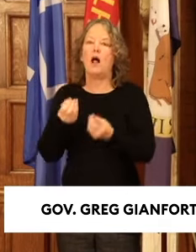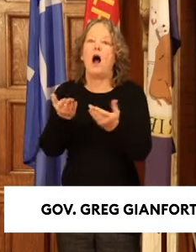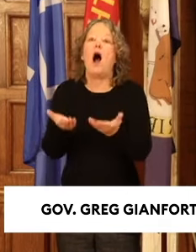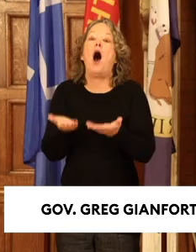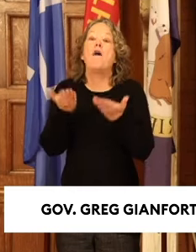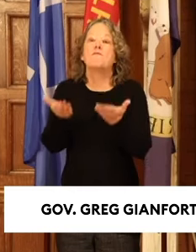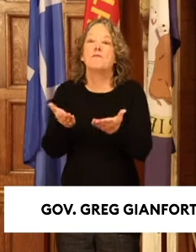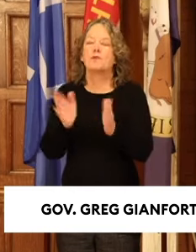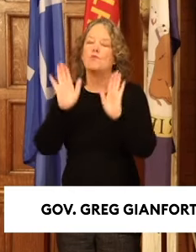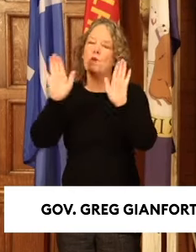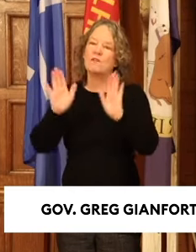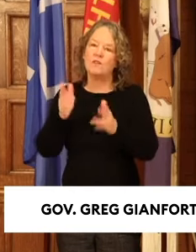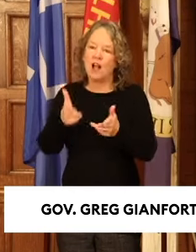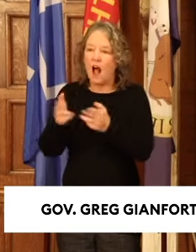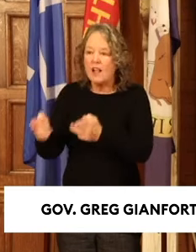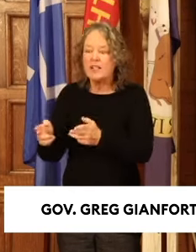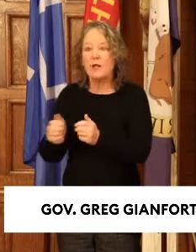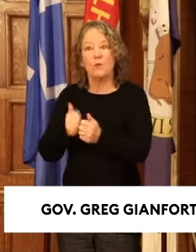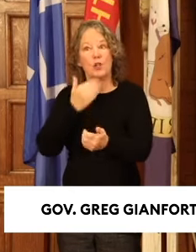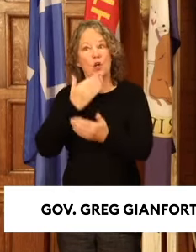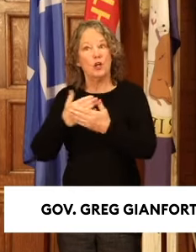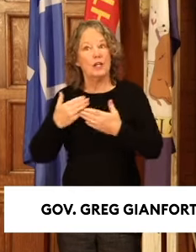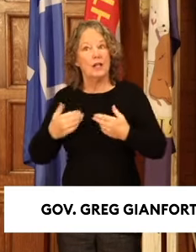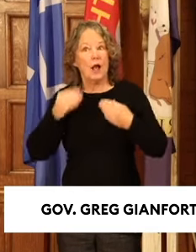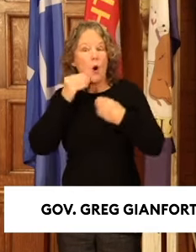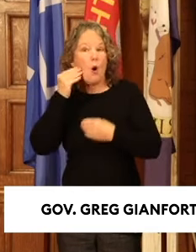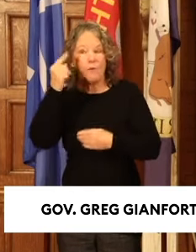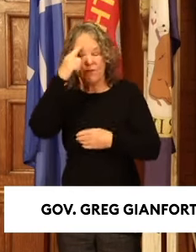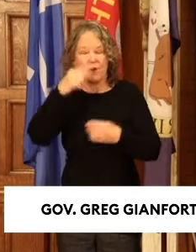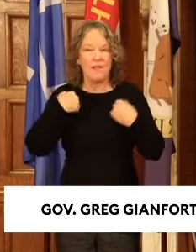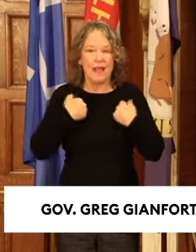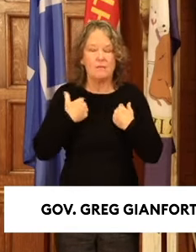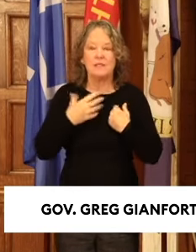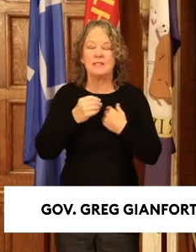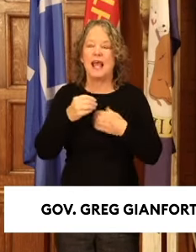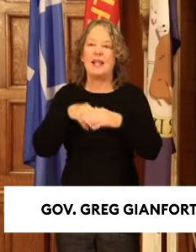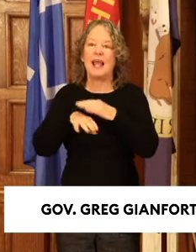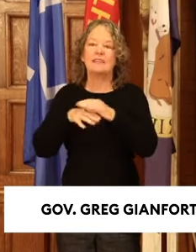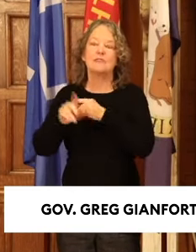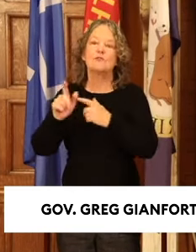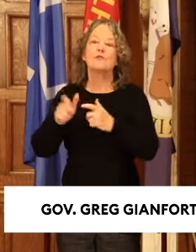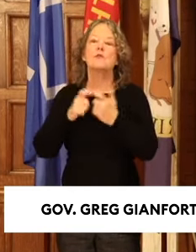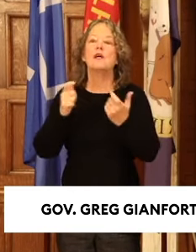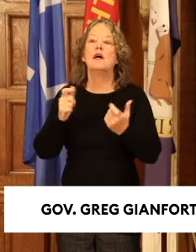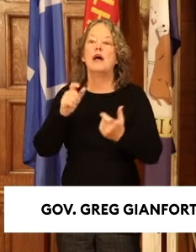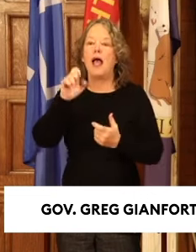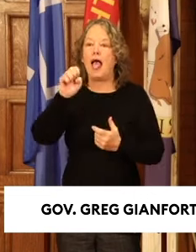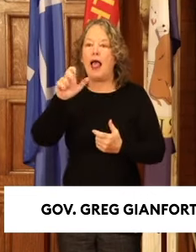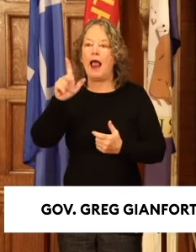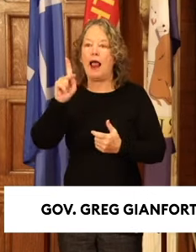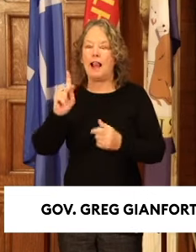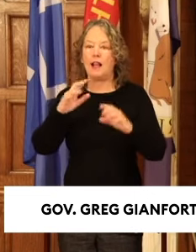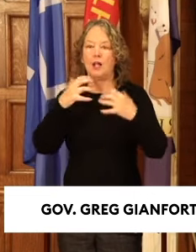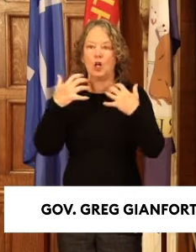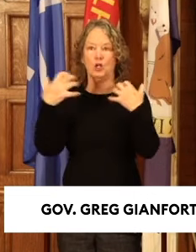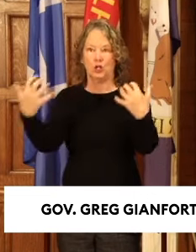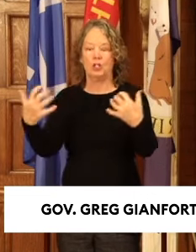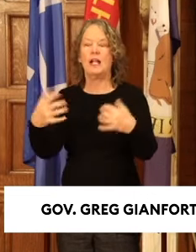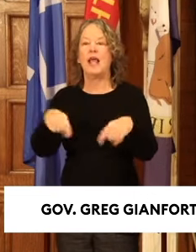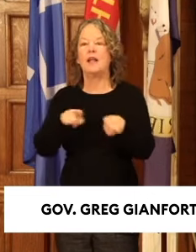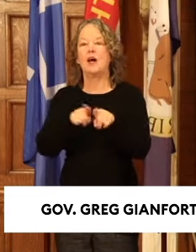with excellent habitat and access to the Big Snowys elk herd, but it will also remain open for cattle grazing.